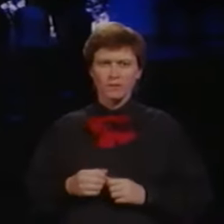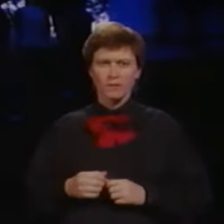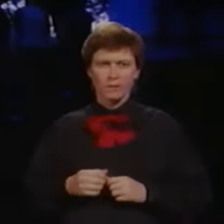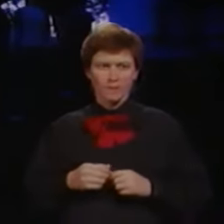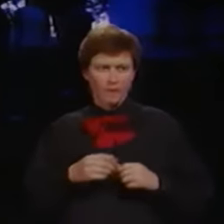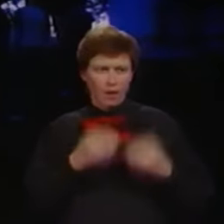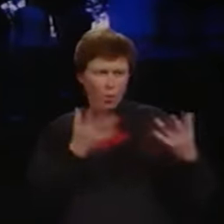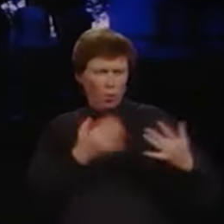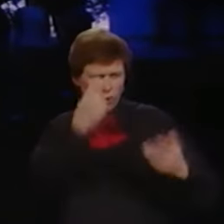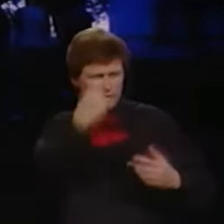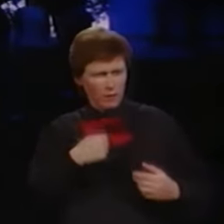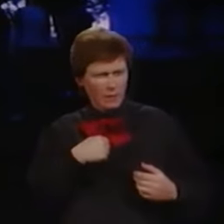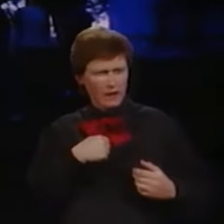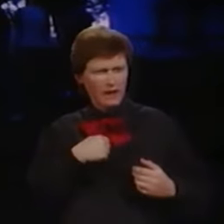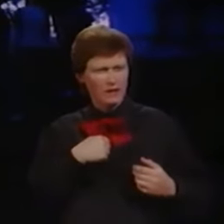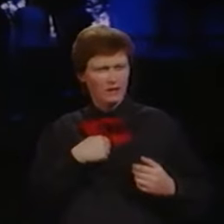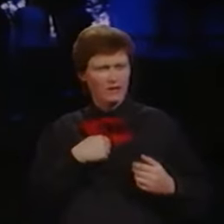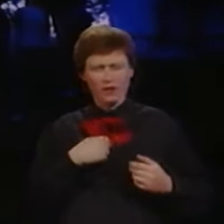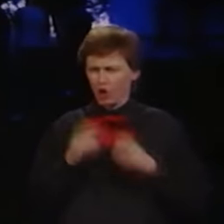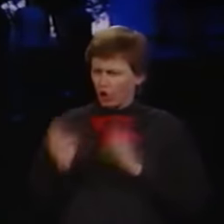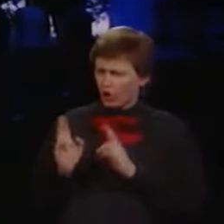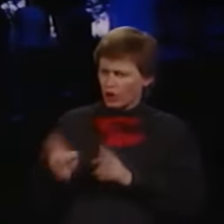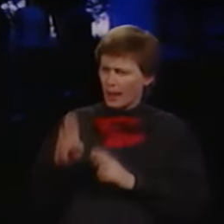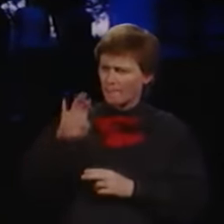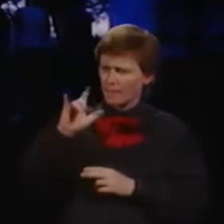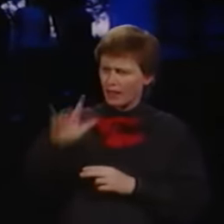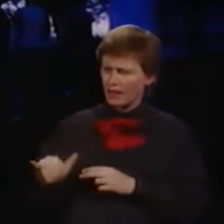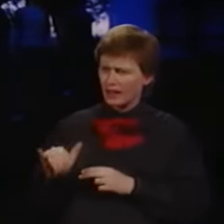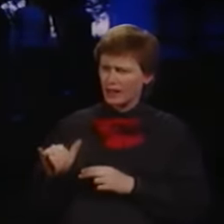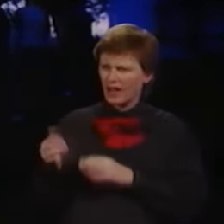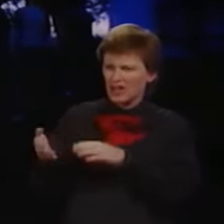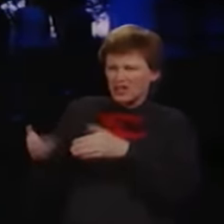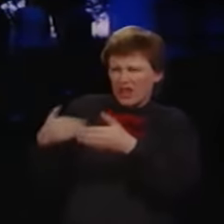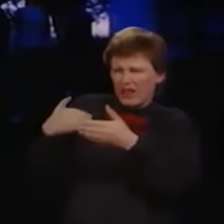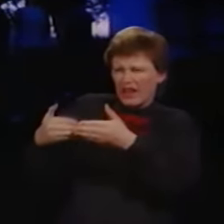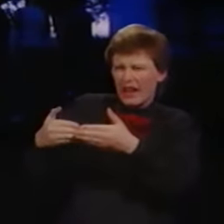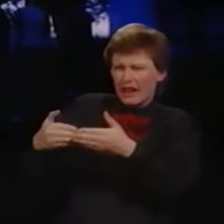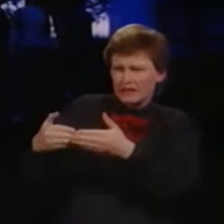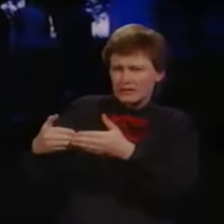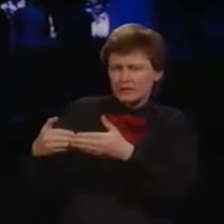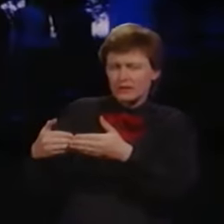Hey, wait for me, you guys. Hurry up, Billy, and shut the gate.